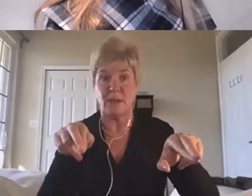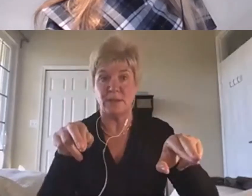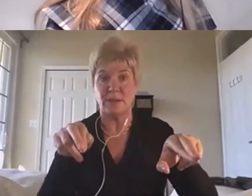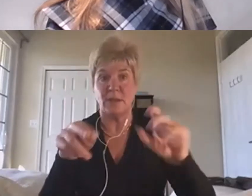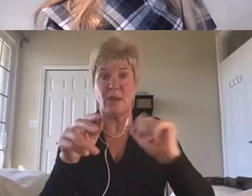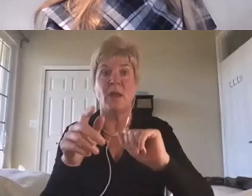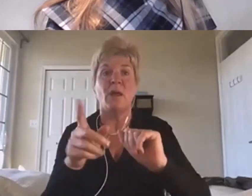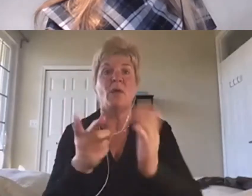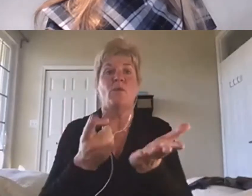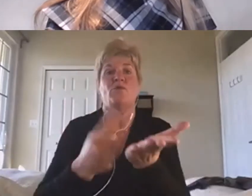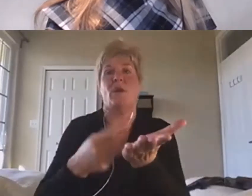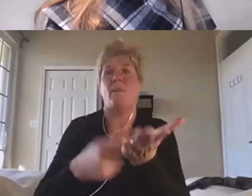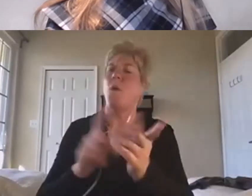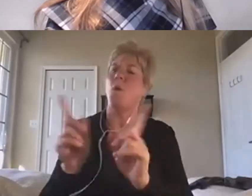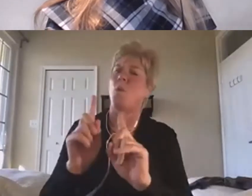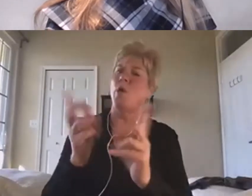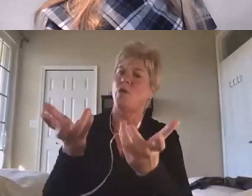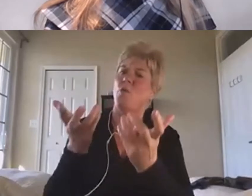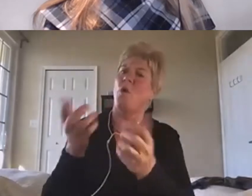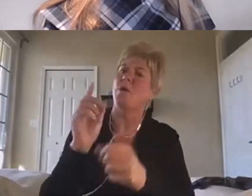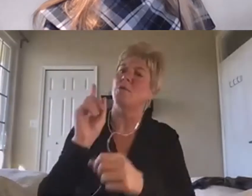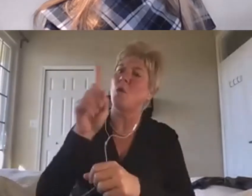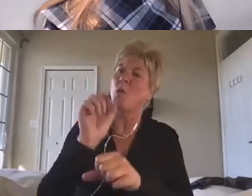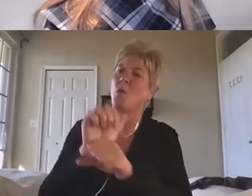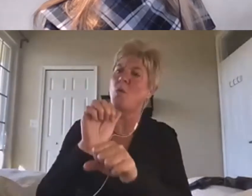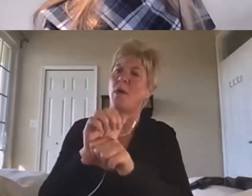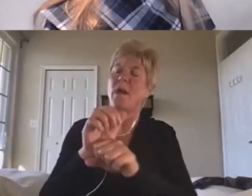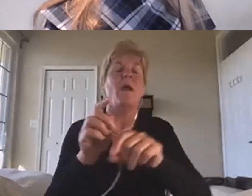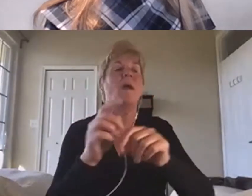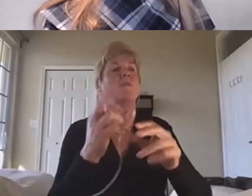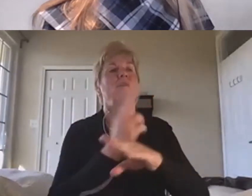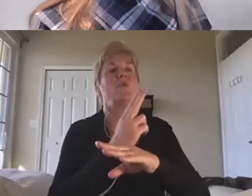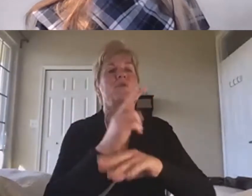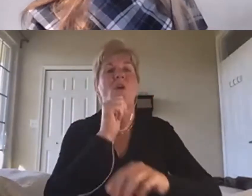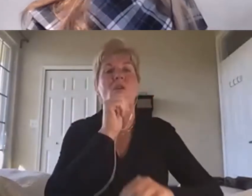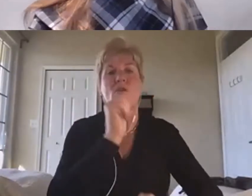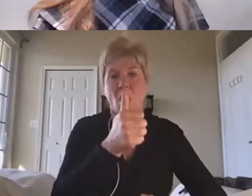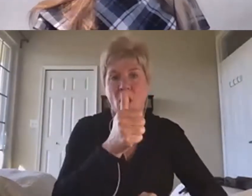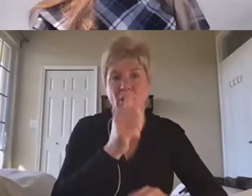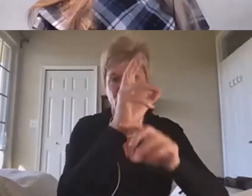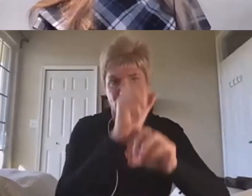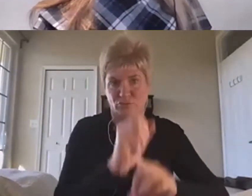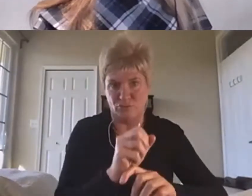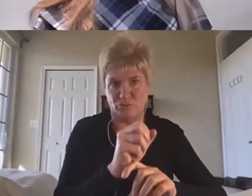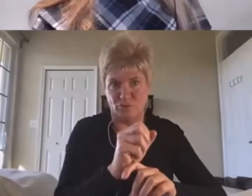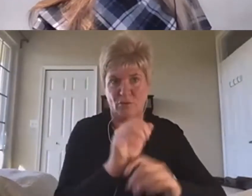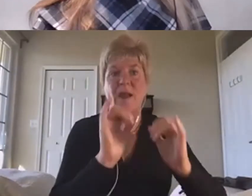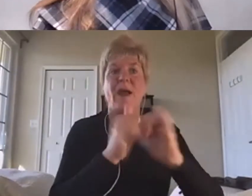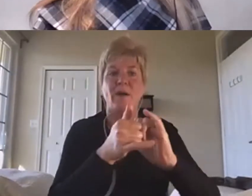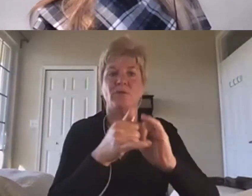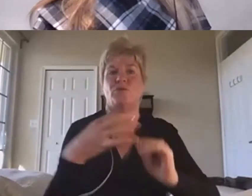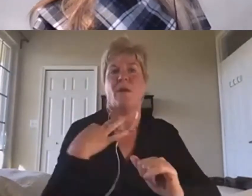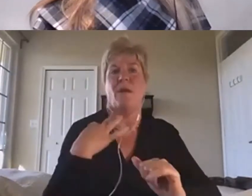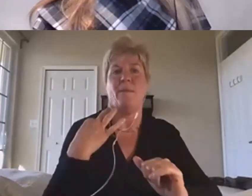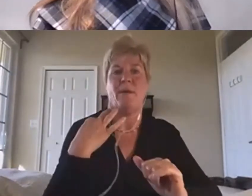And then we use non-traditional mechanisms for getting into HR. So that's unfortunate that we have to use non